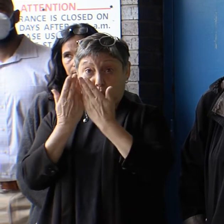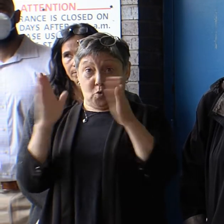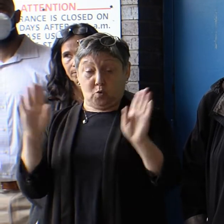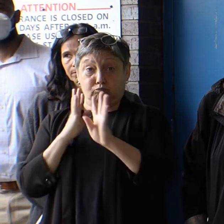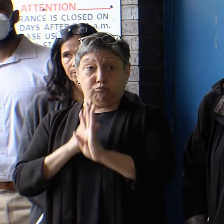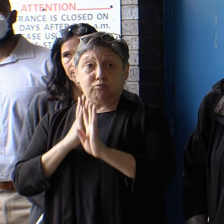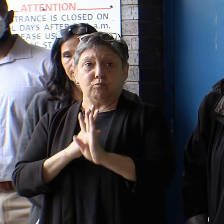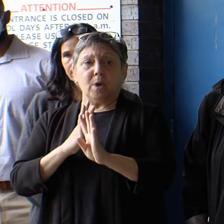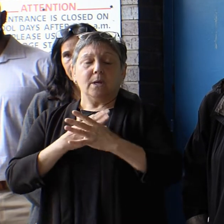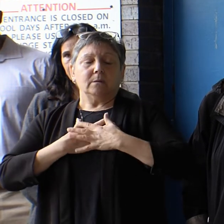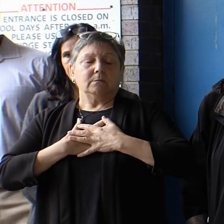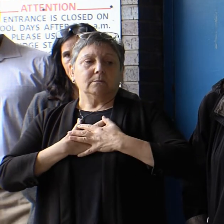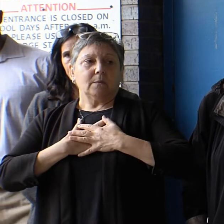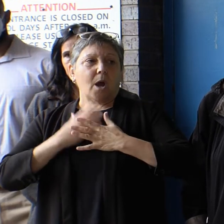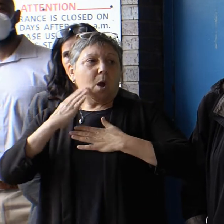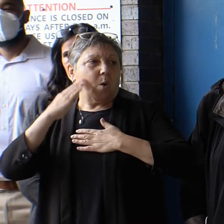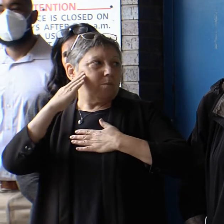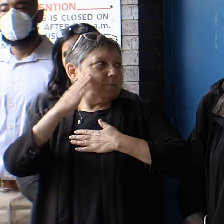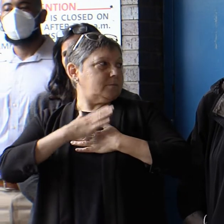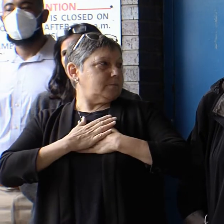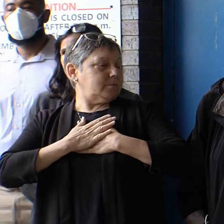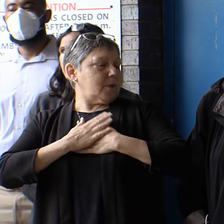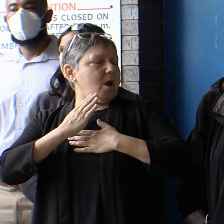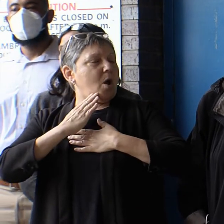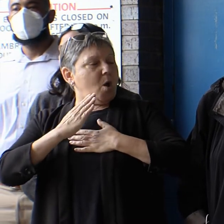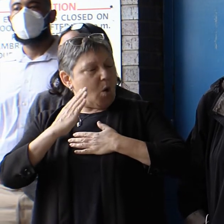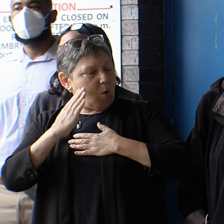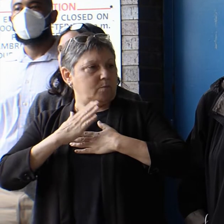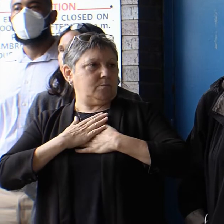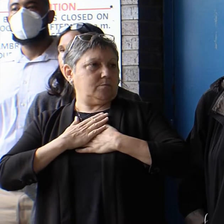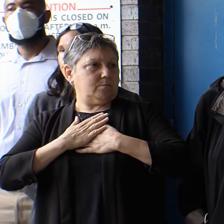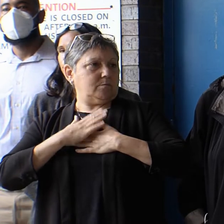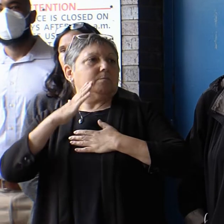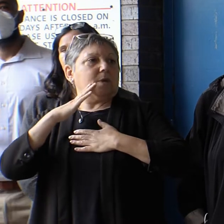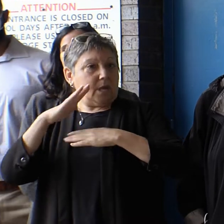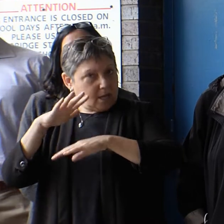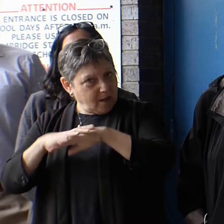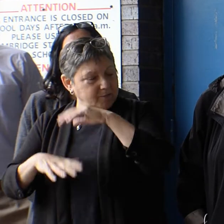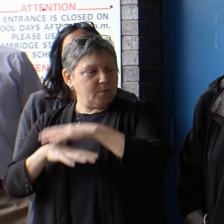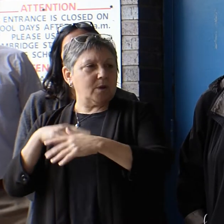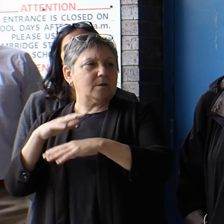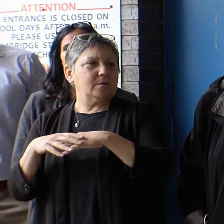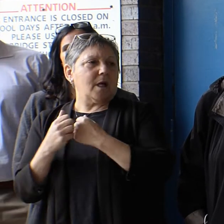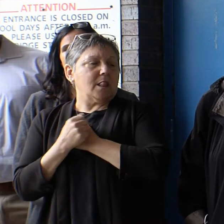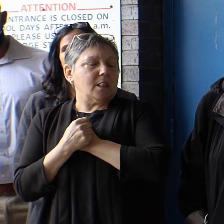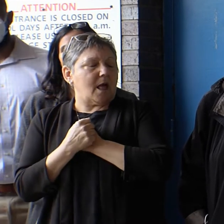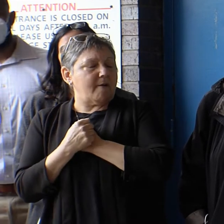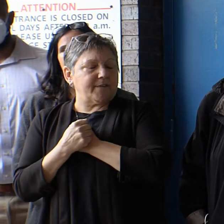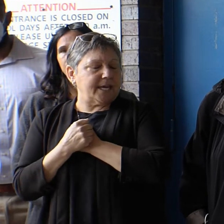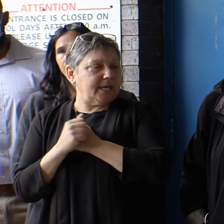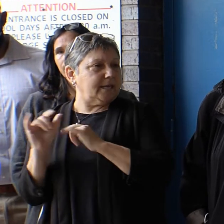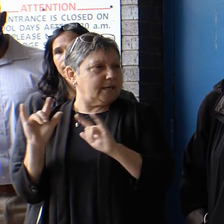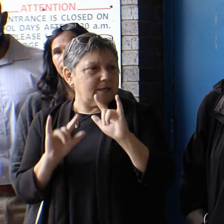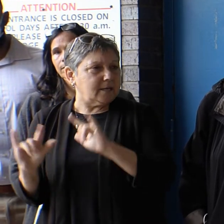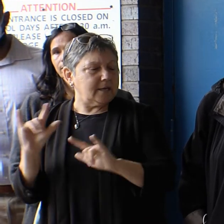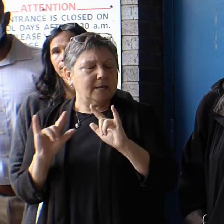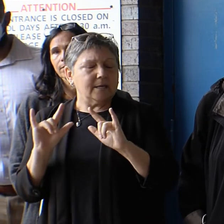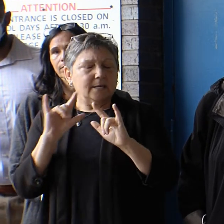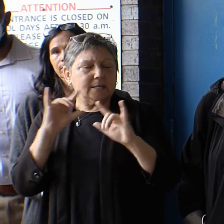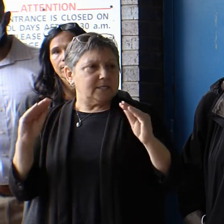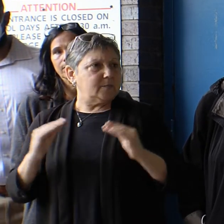into a home that is just as comfortable, just as loving, just as inspiring